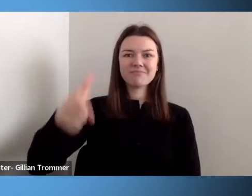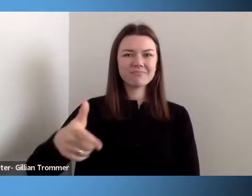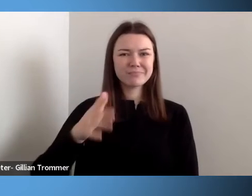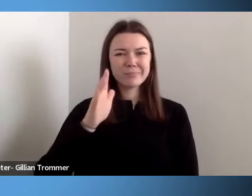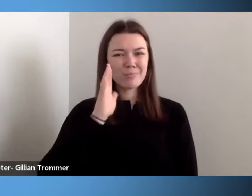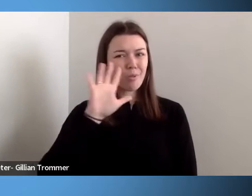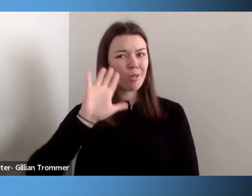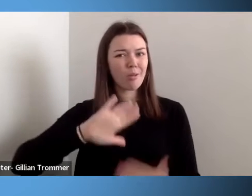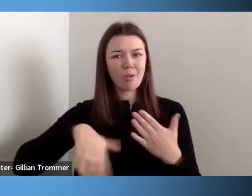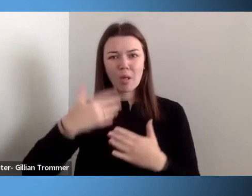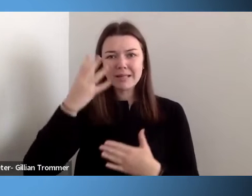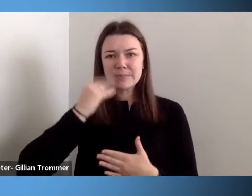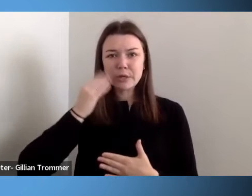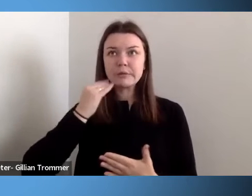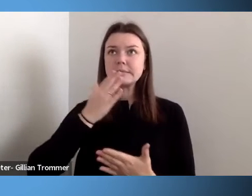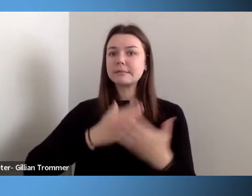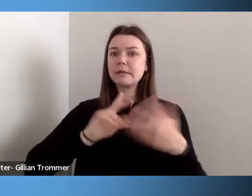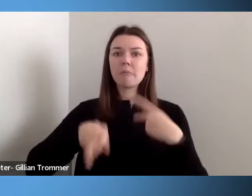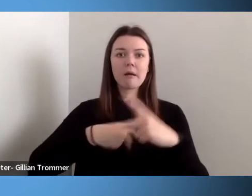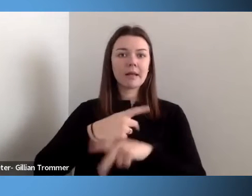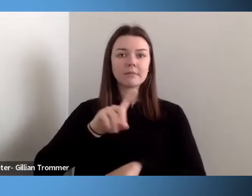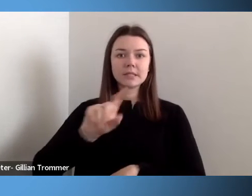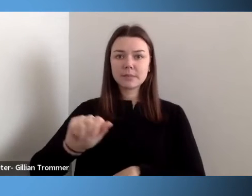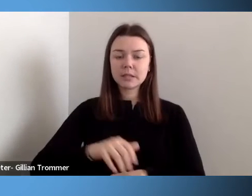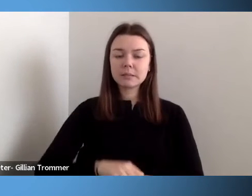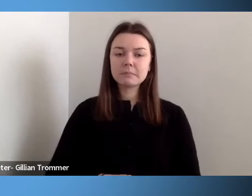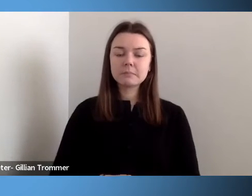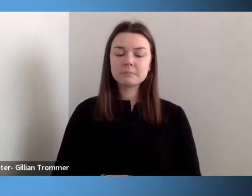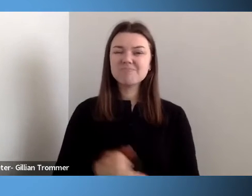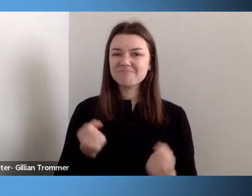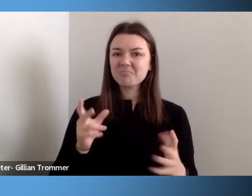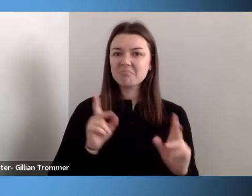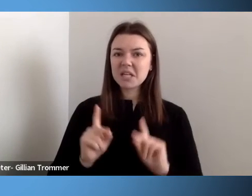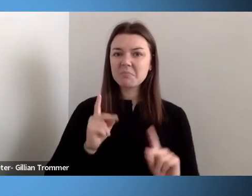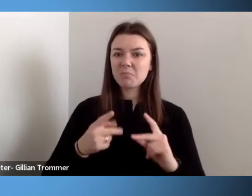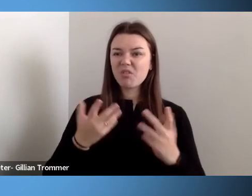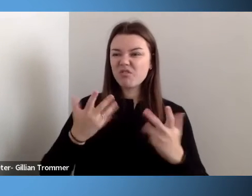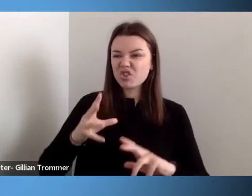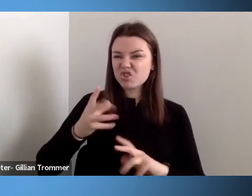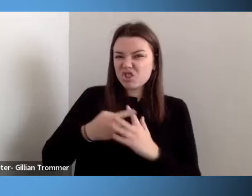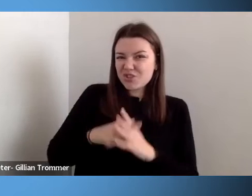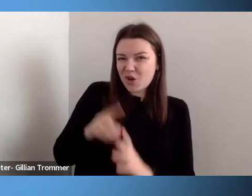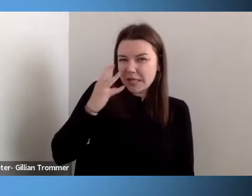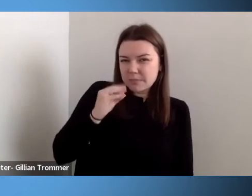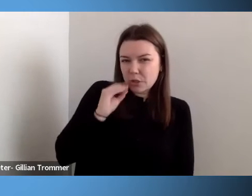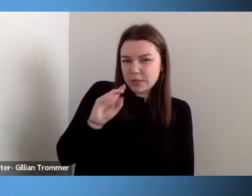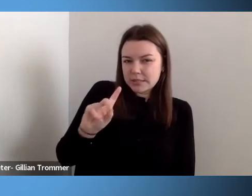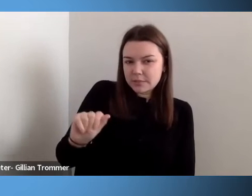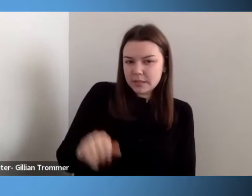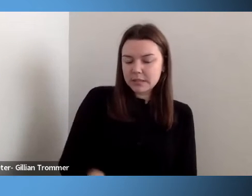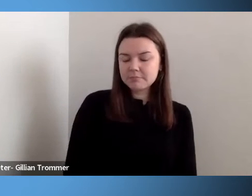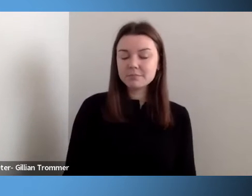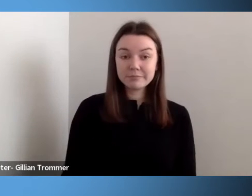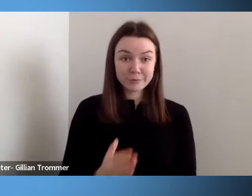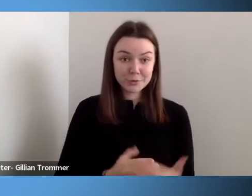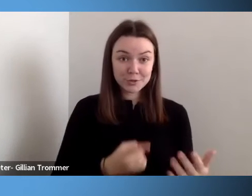Many of us have already begun this journey of living with a disability. Perhaps some of you use glasses or